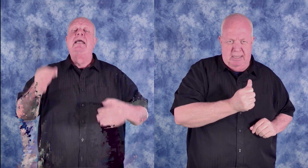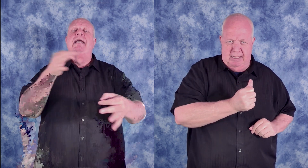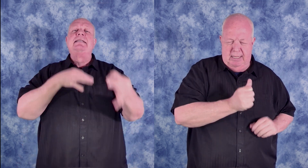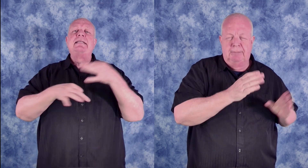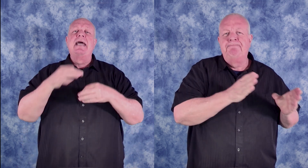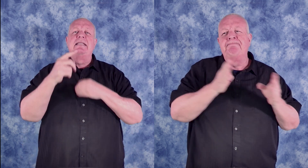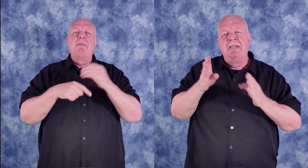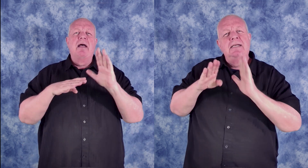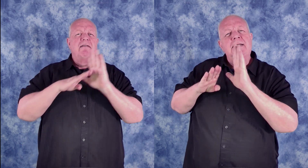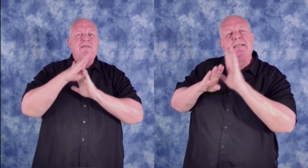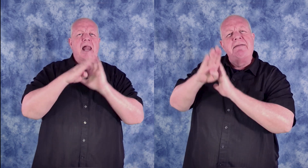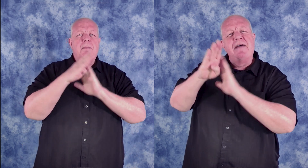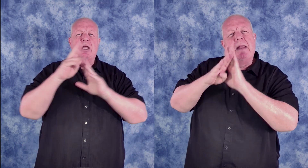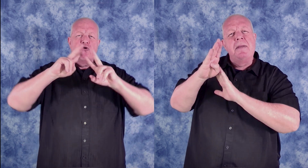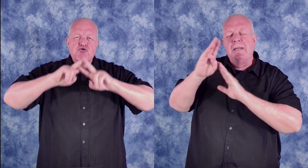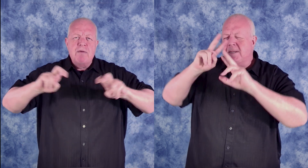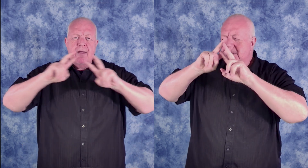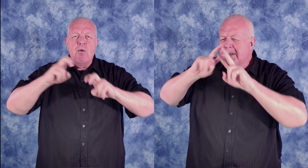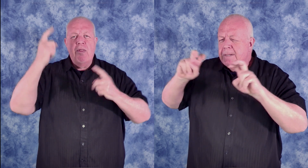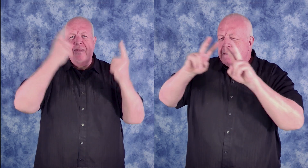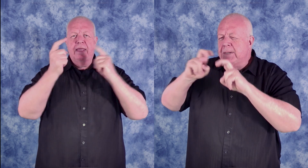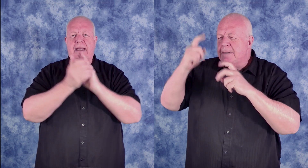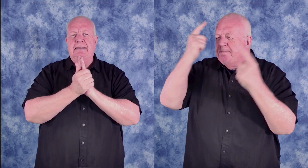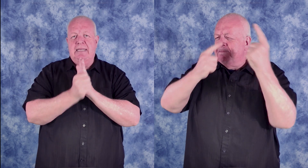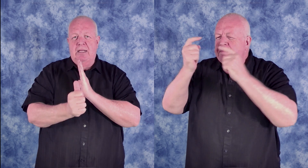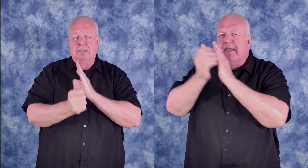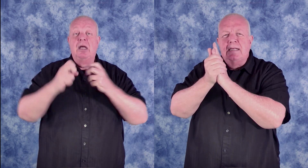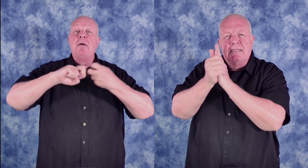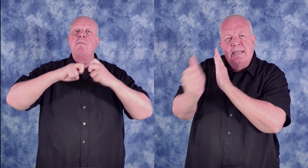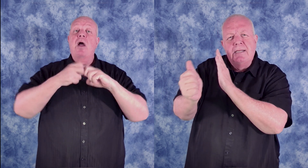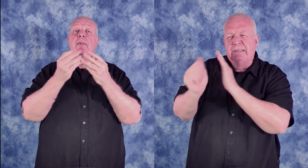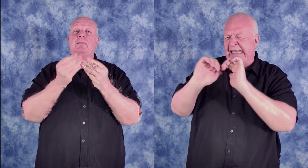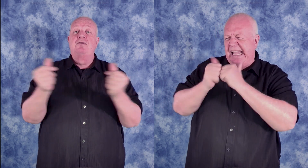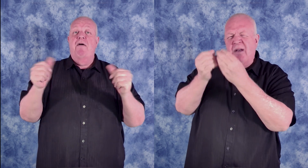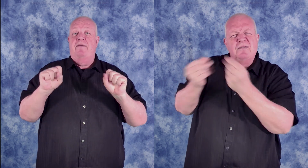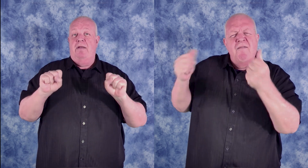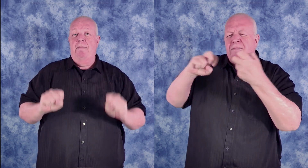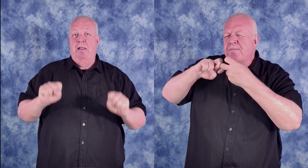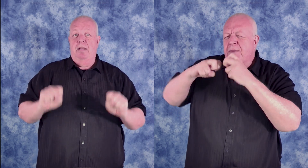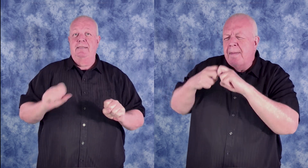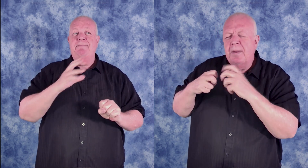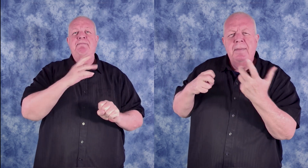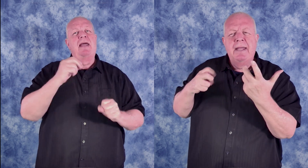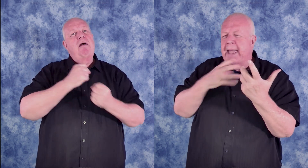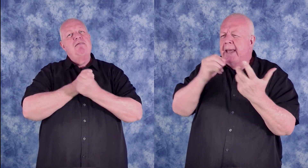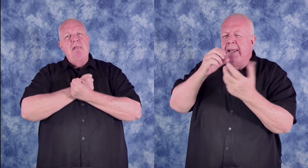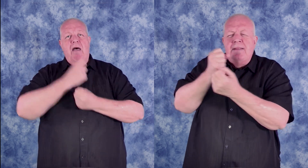Instead, it is about developing critical thinking skills, problem-solving abilities, and a